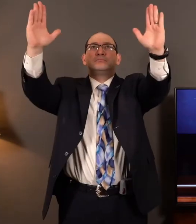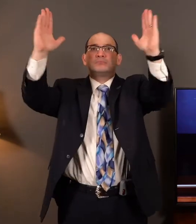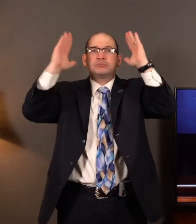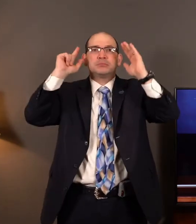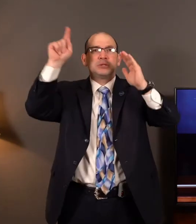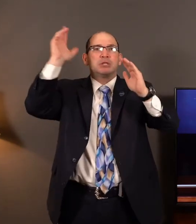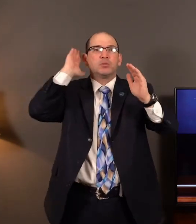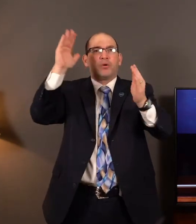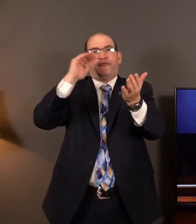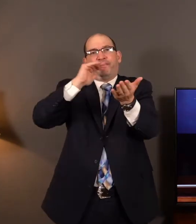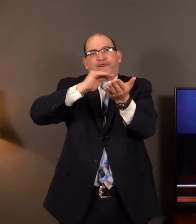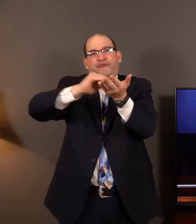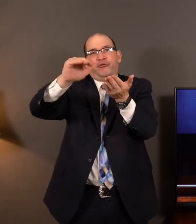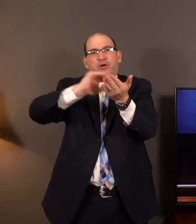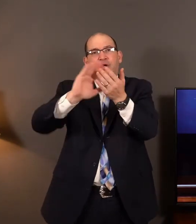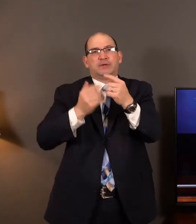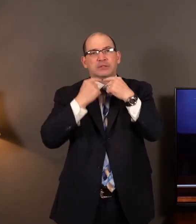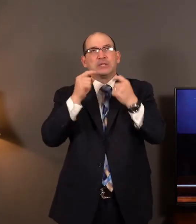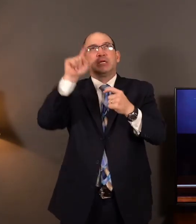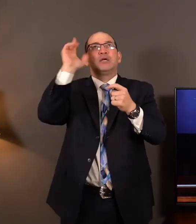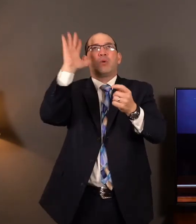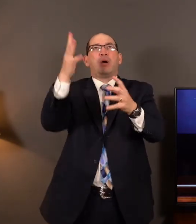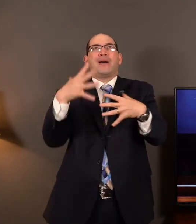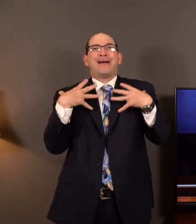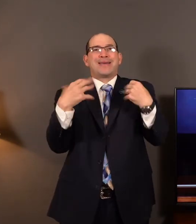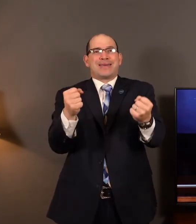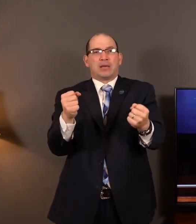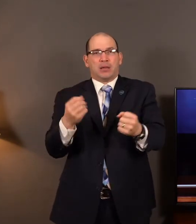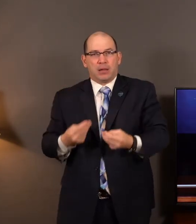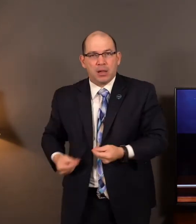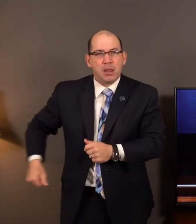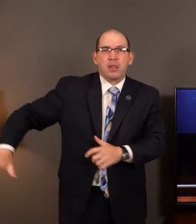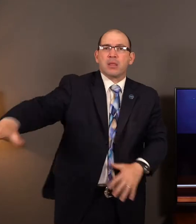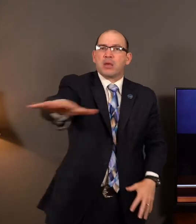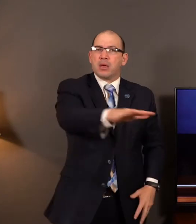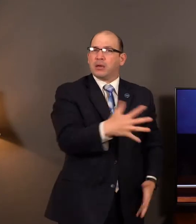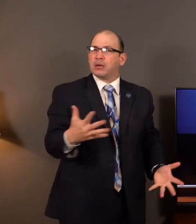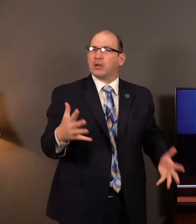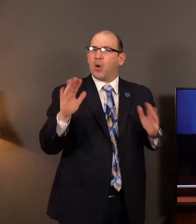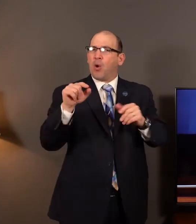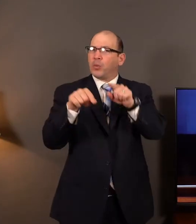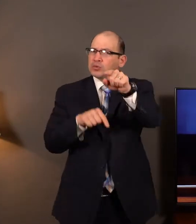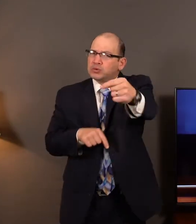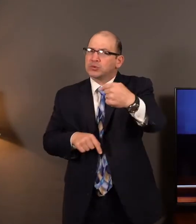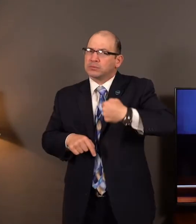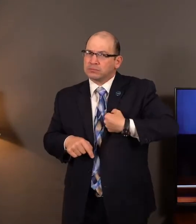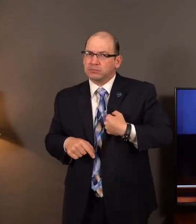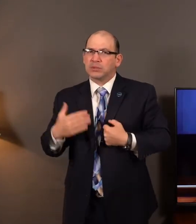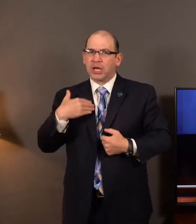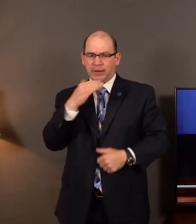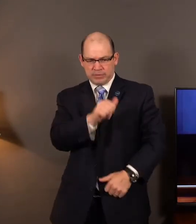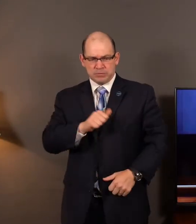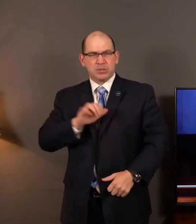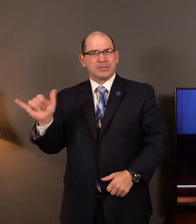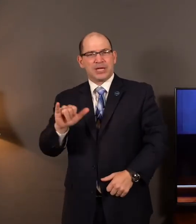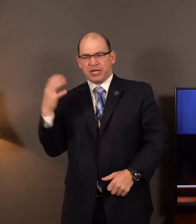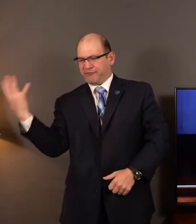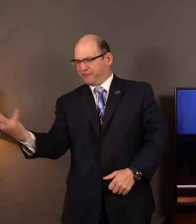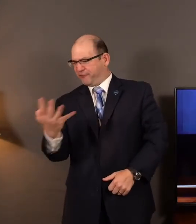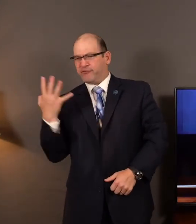sin, and I will heal their land. Friend, may you and I have the spirit and the attitude of these leprous men